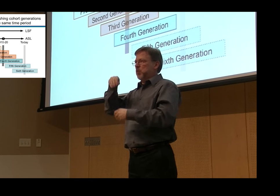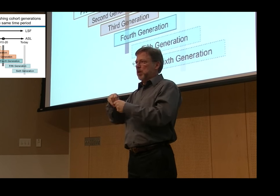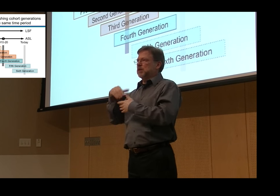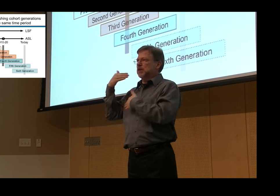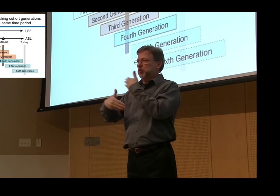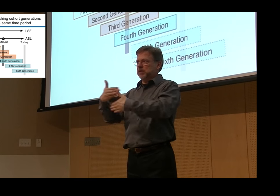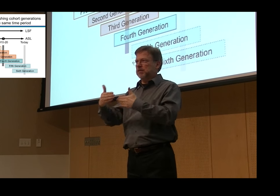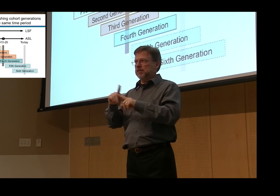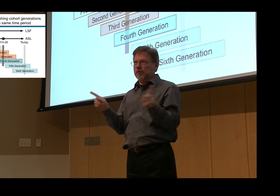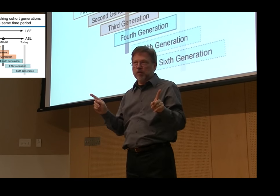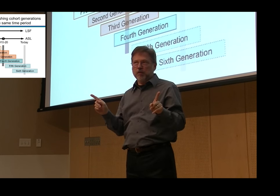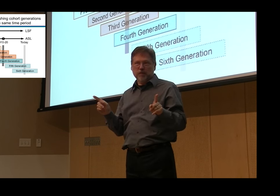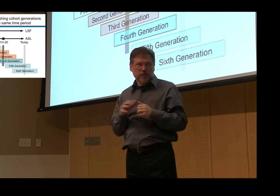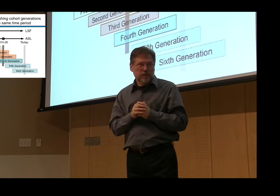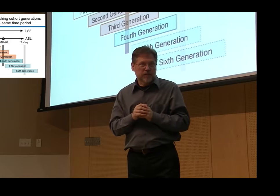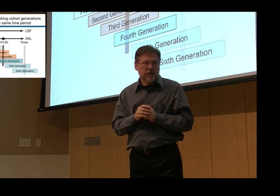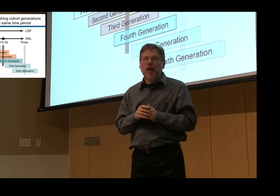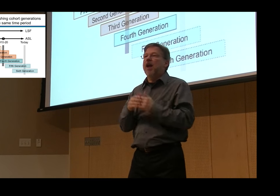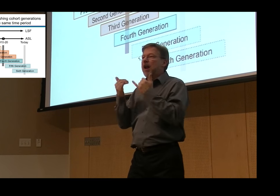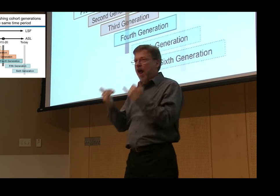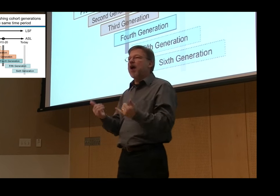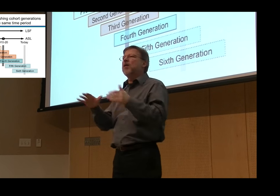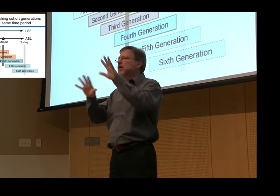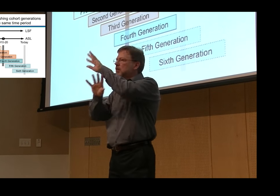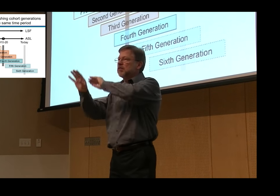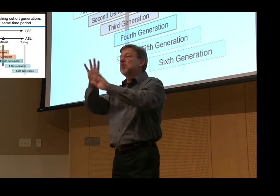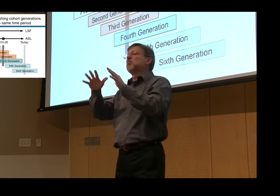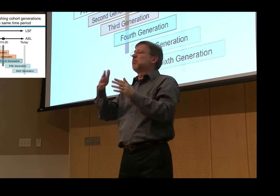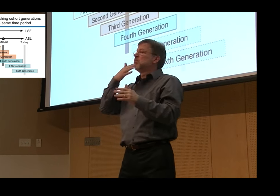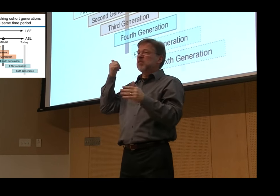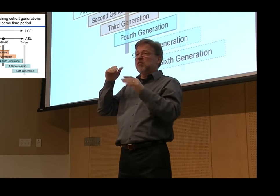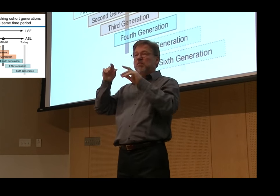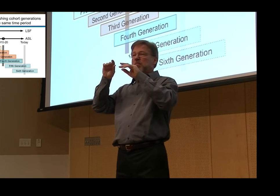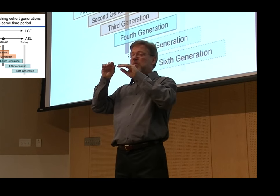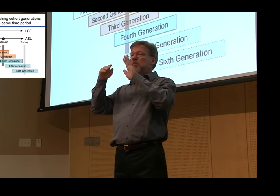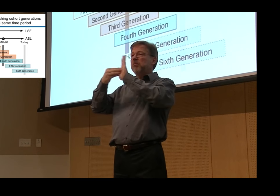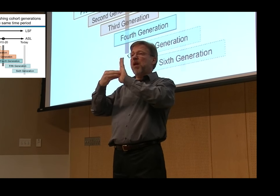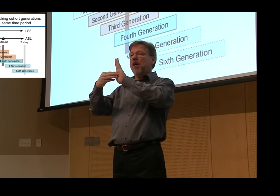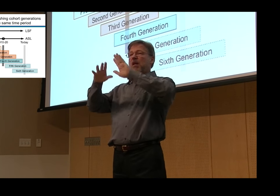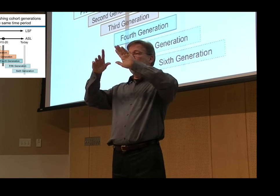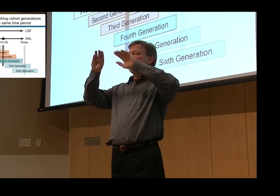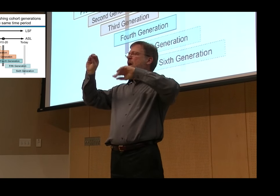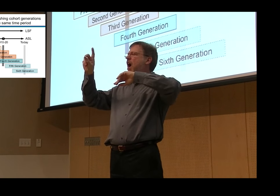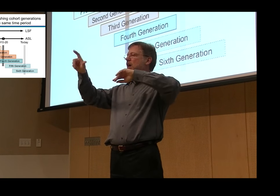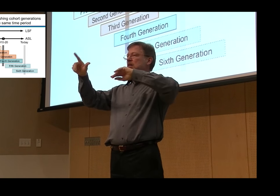films and in analyzing materials. One of the major factors has to do with identifying which